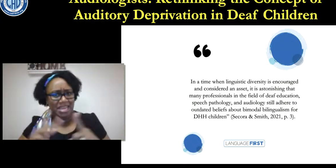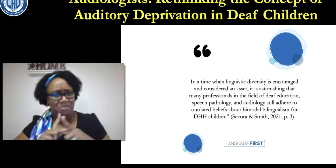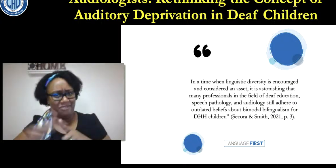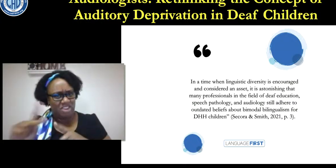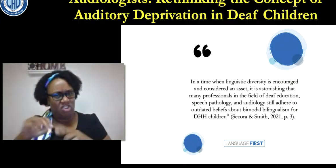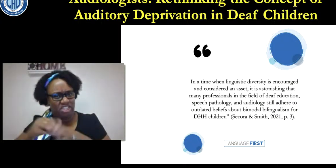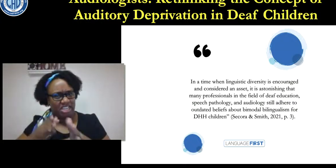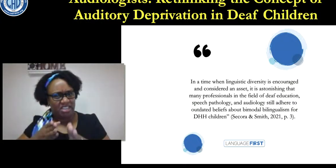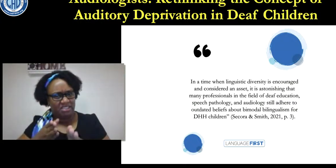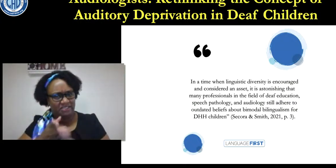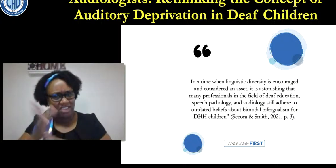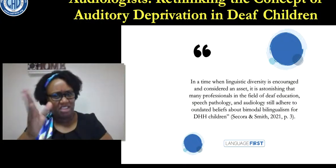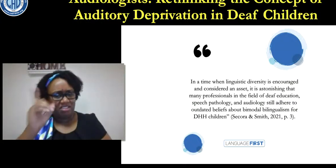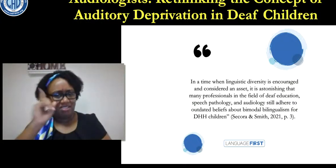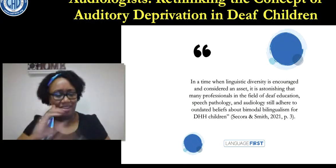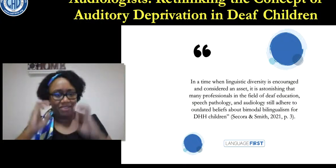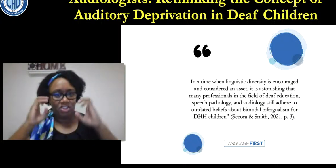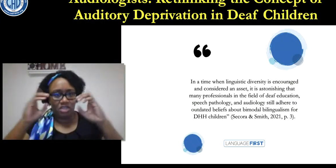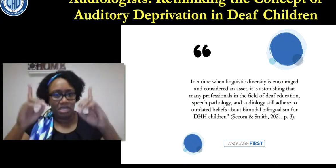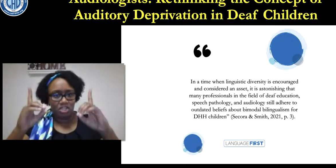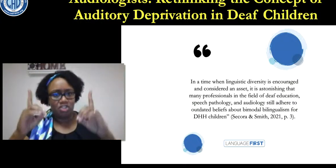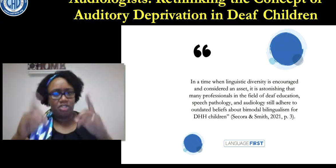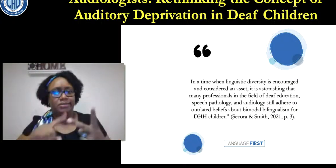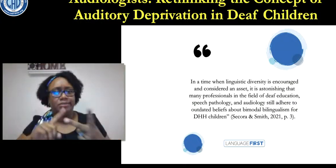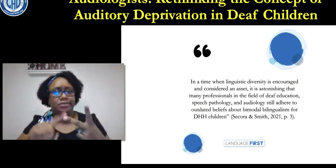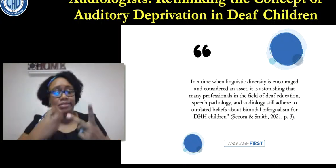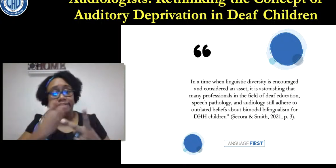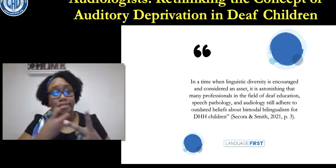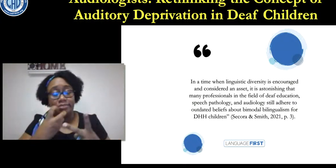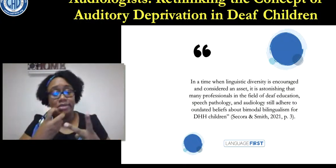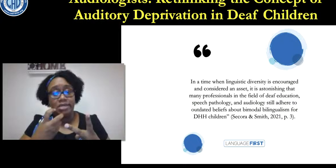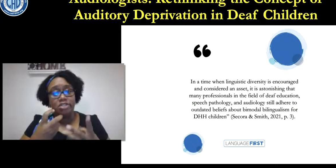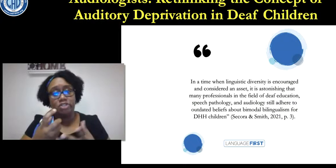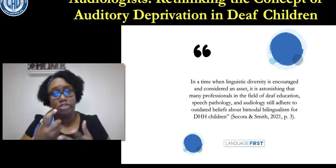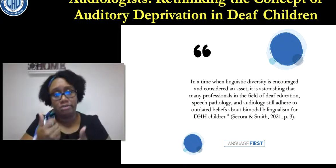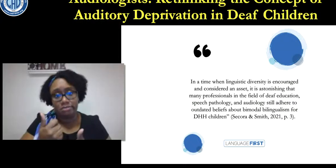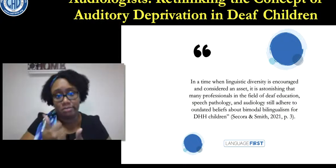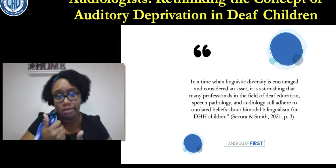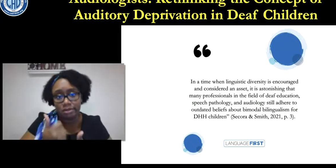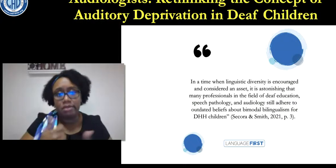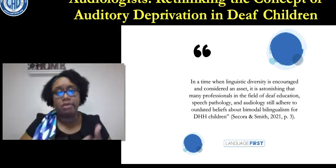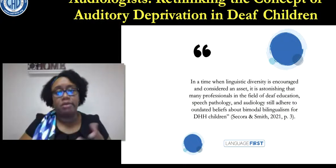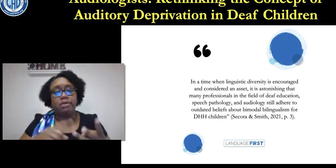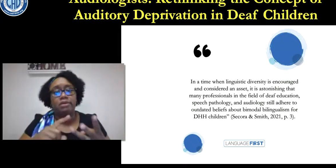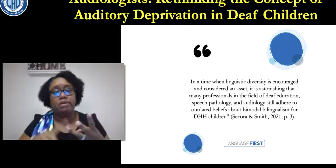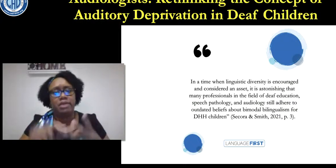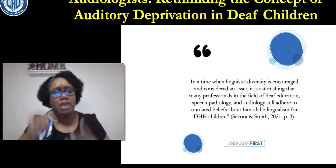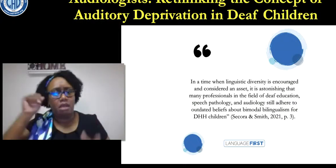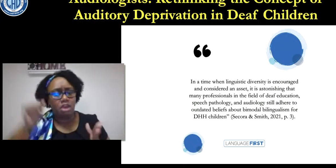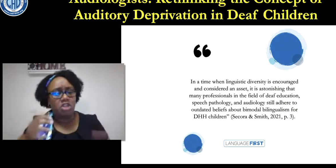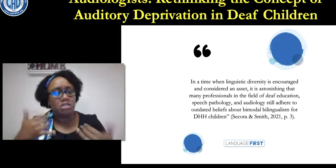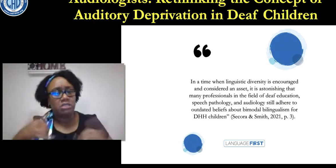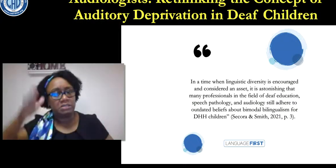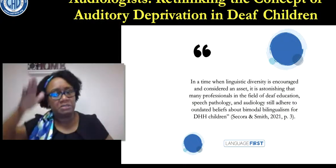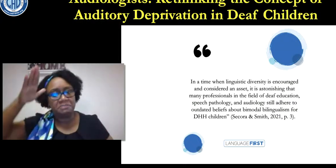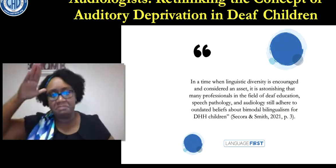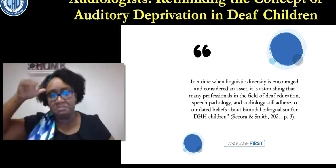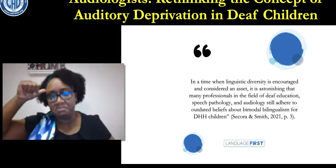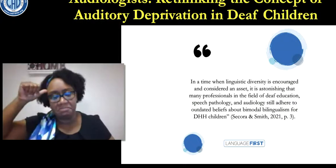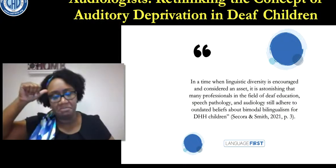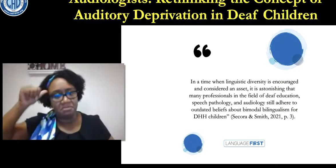It is astonishing that many professionals in the field of deaf education,